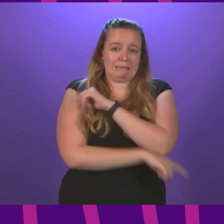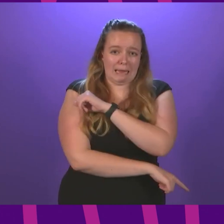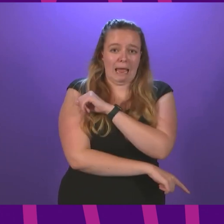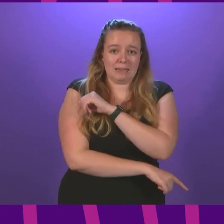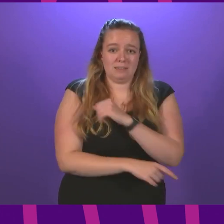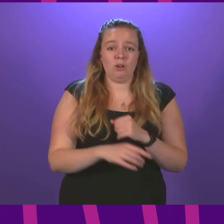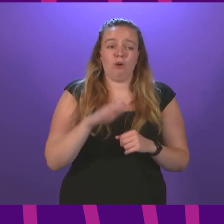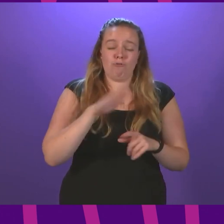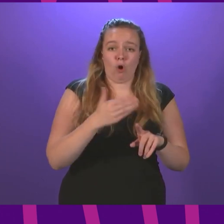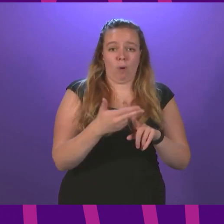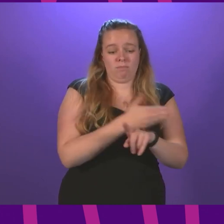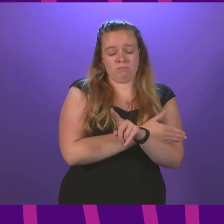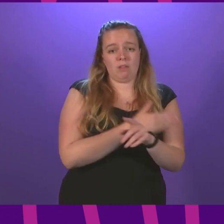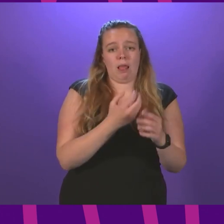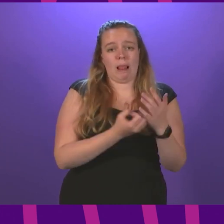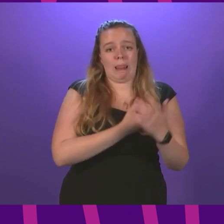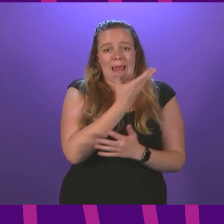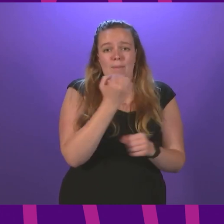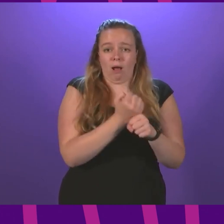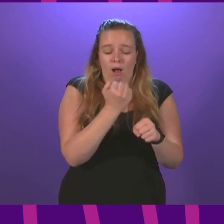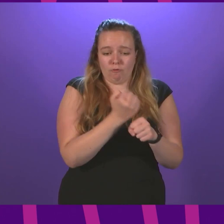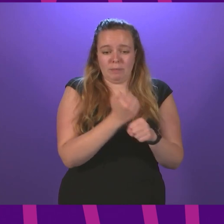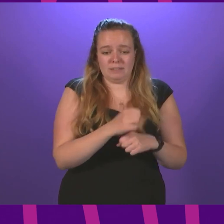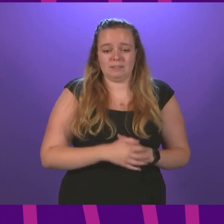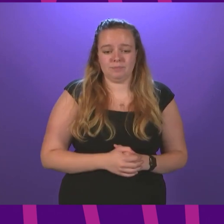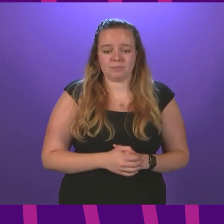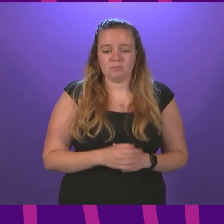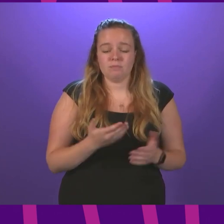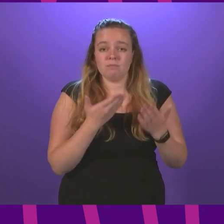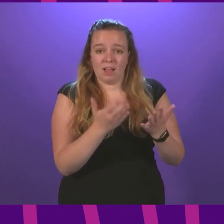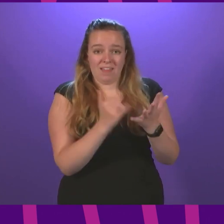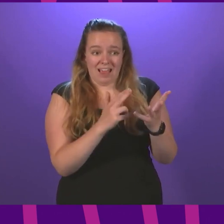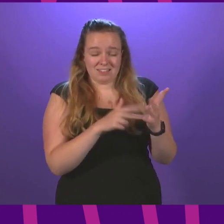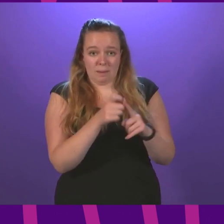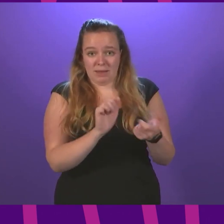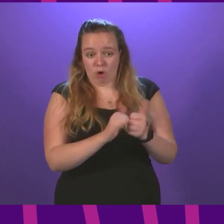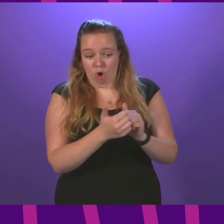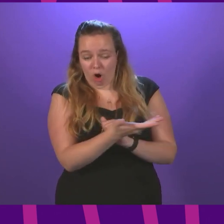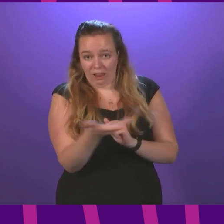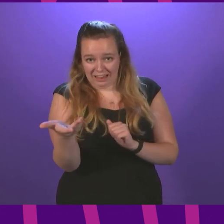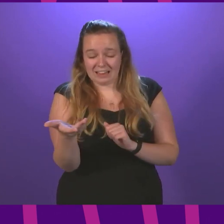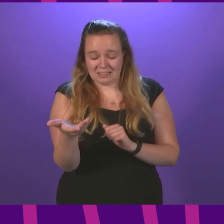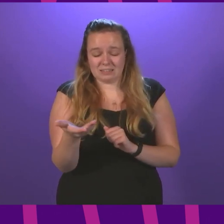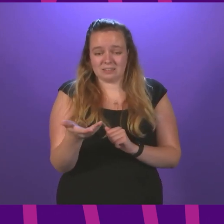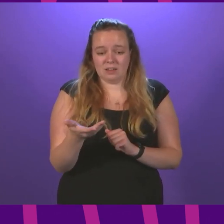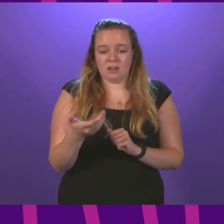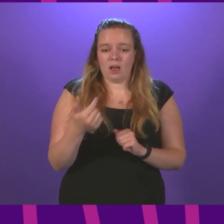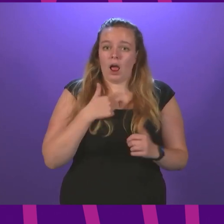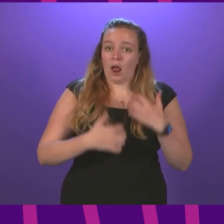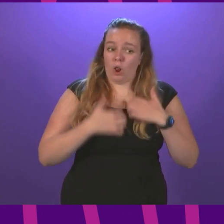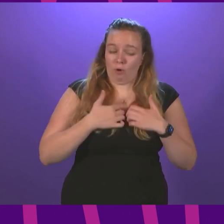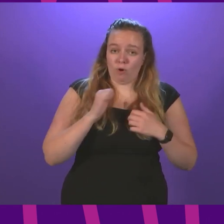mostly by the former Labour government. I look forward to the SNP colleagues voting